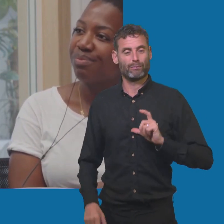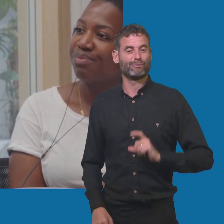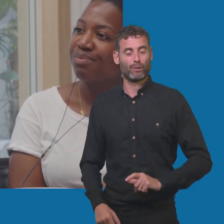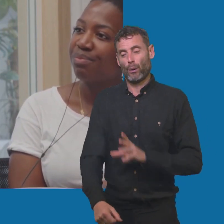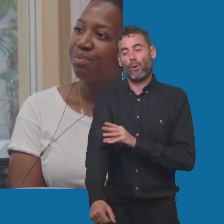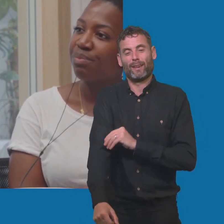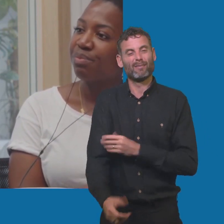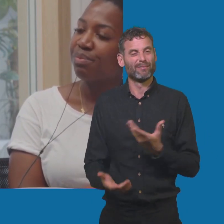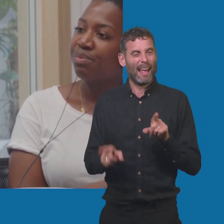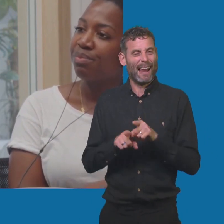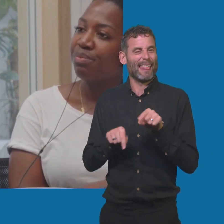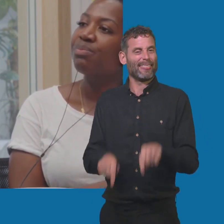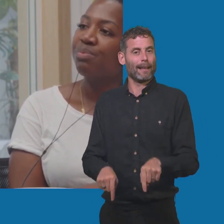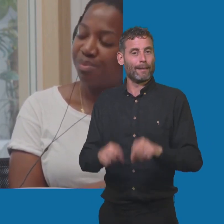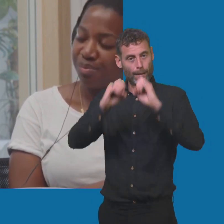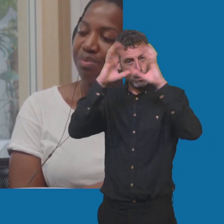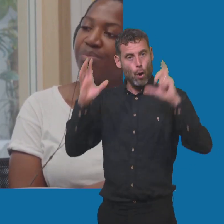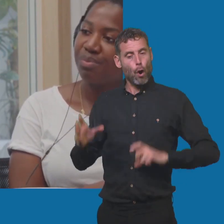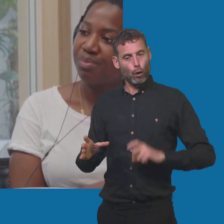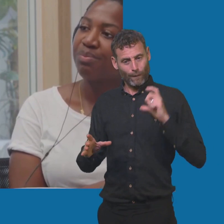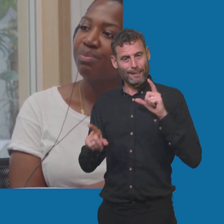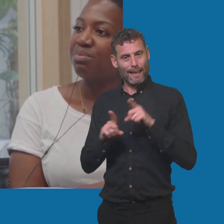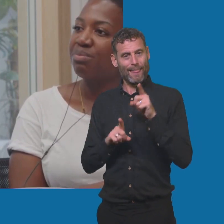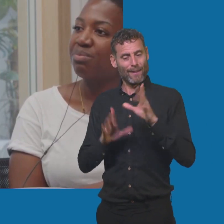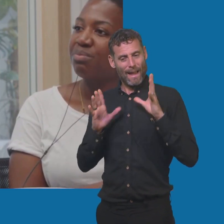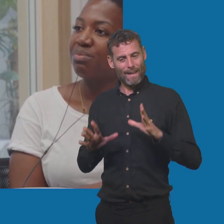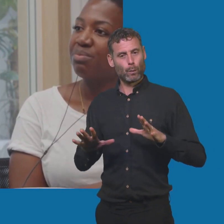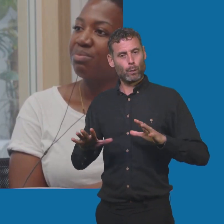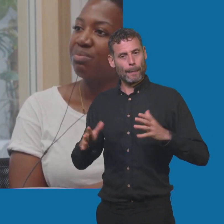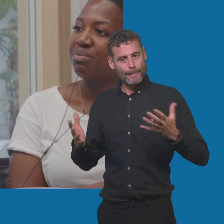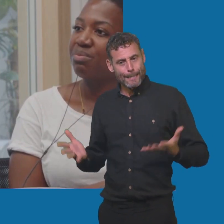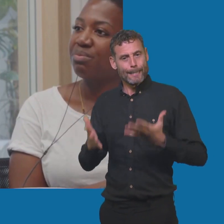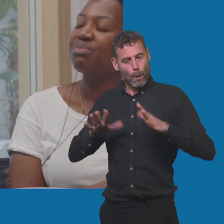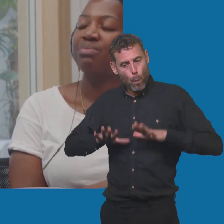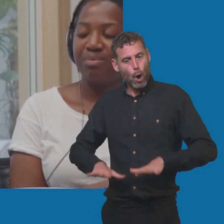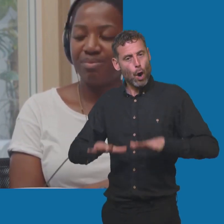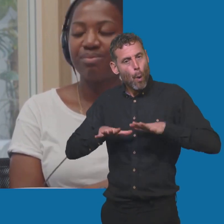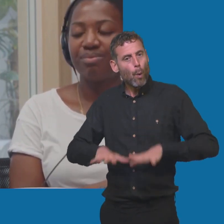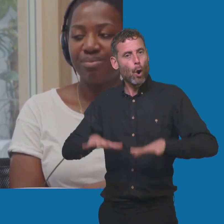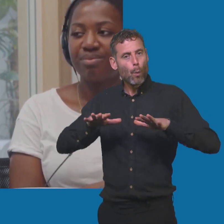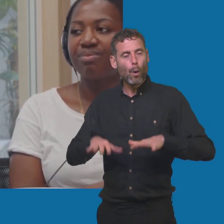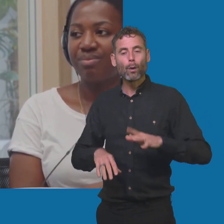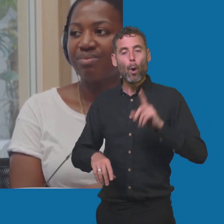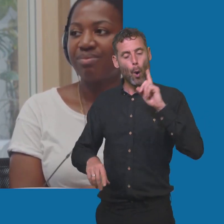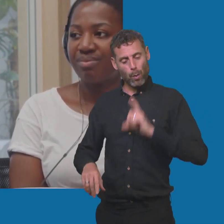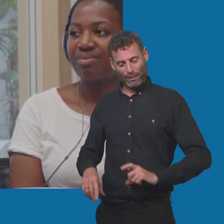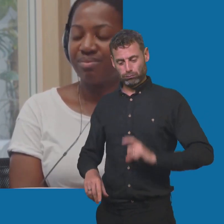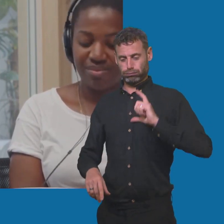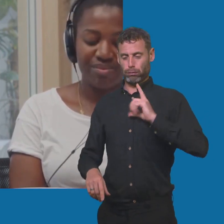And that's how you have to see confidence. I wouldn't say you're always going to be 100% but as long as